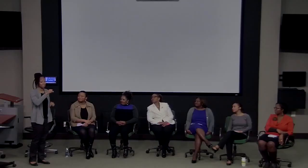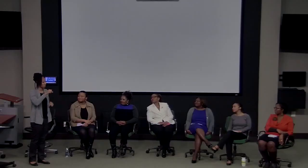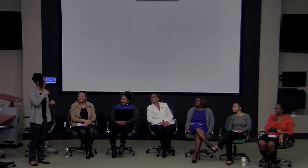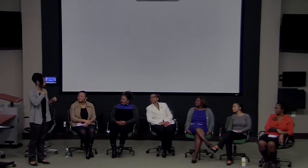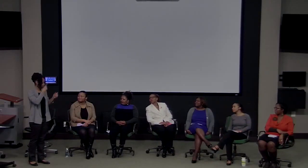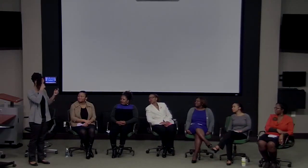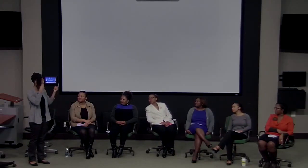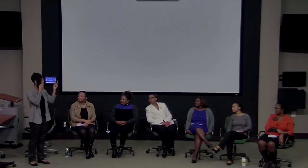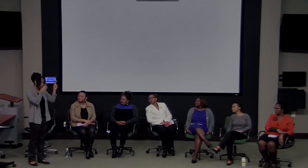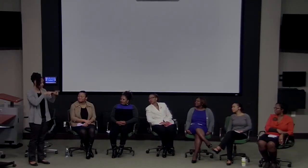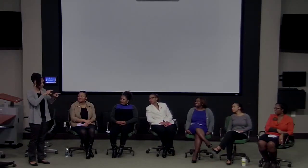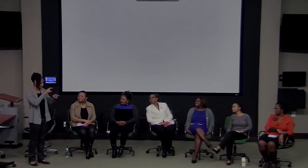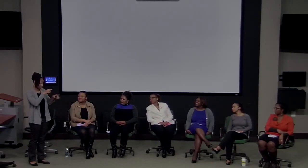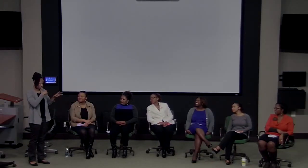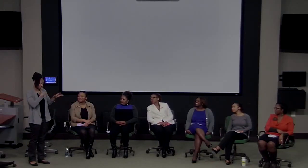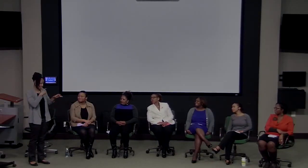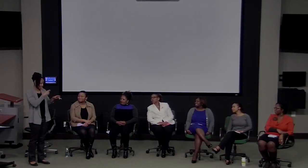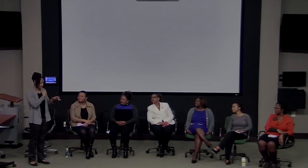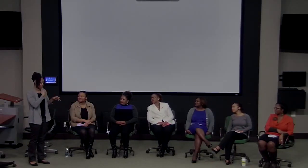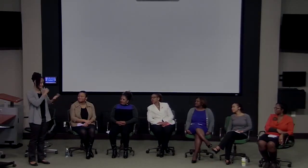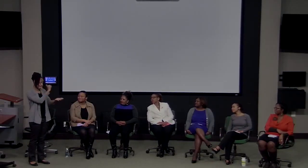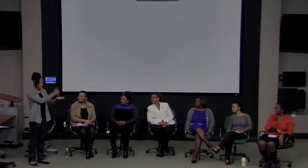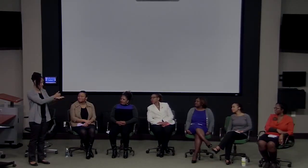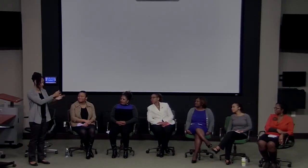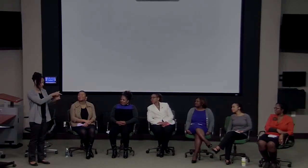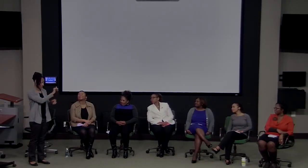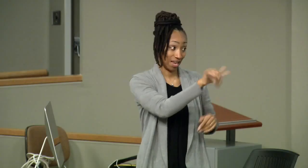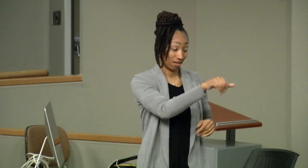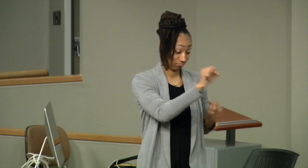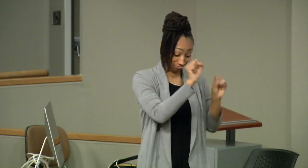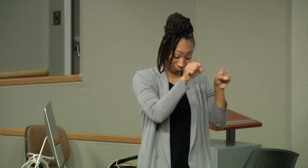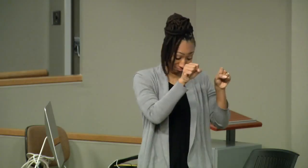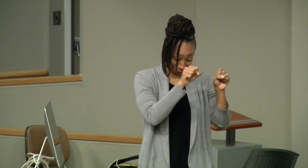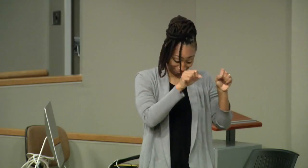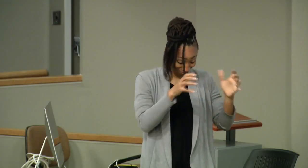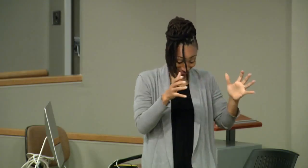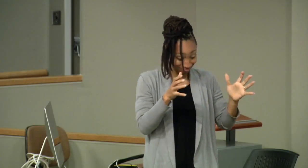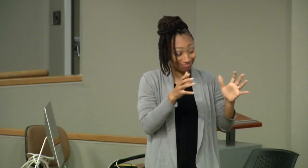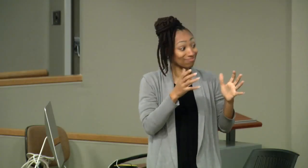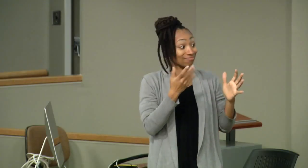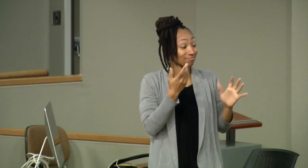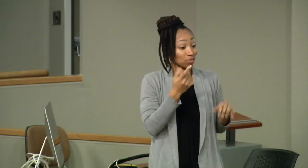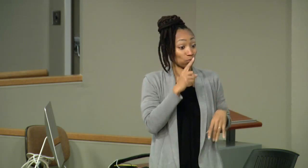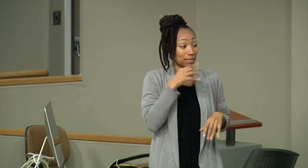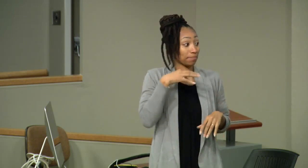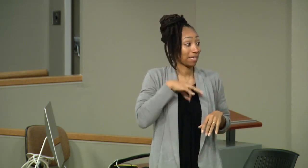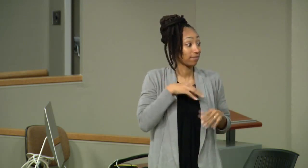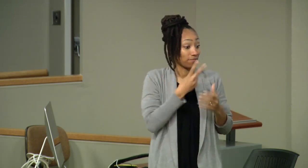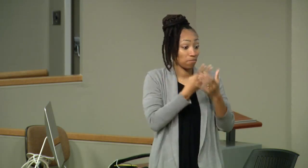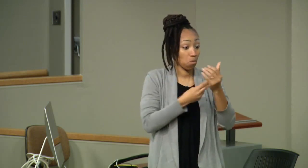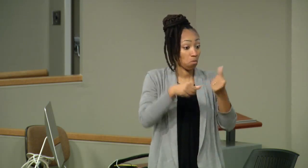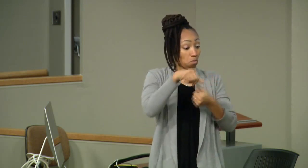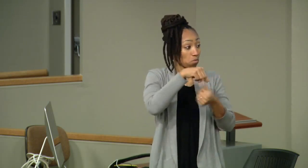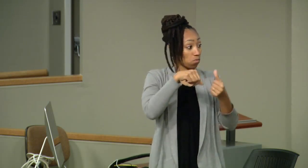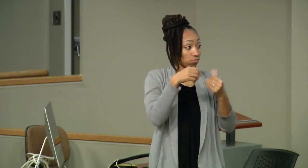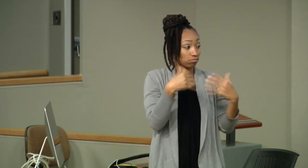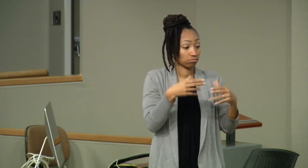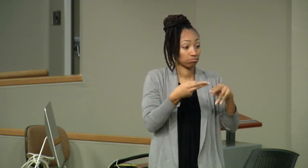particularly great and that's a great collaboration. I can absolutely say amen to that and I